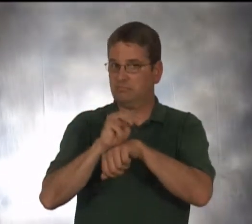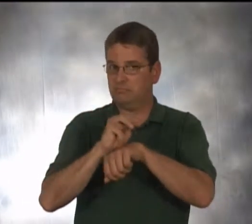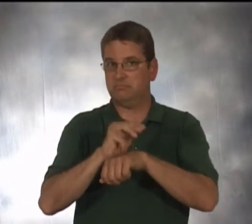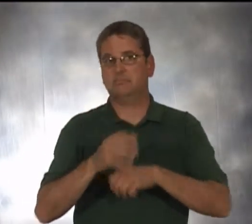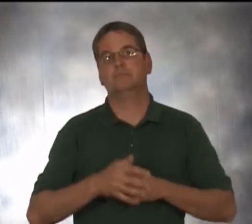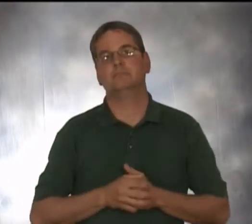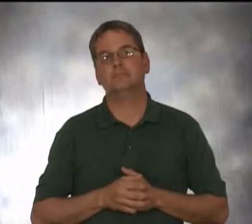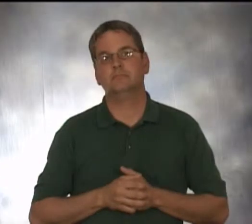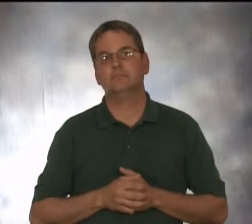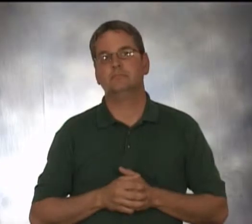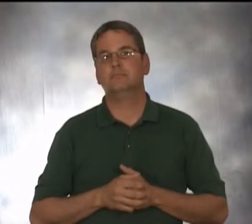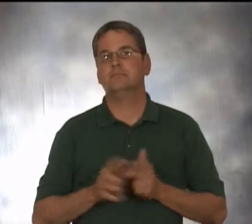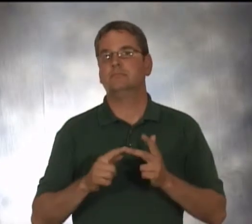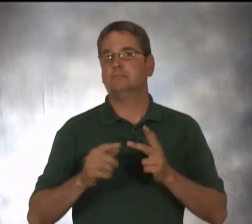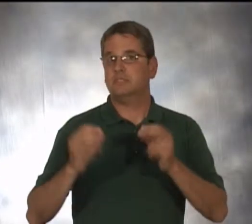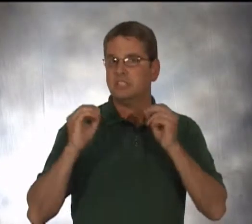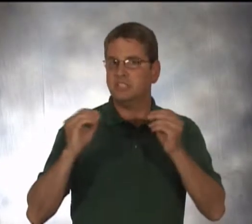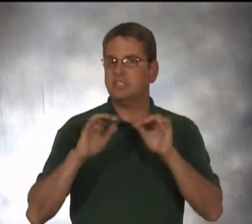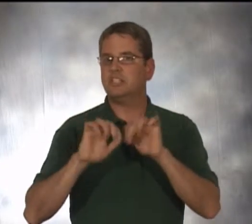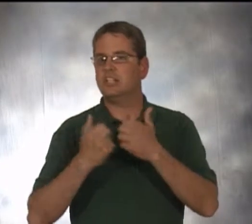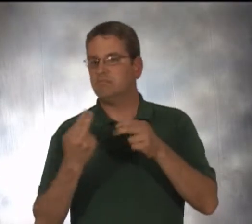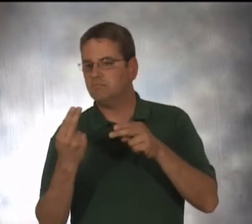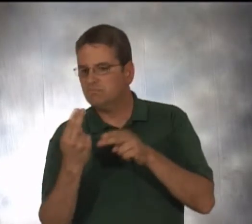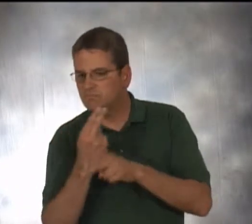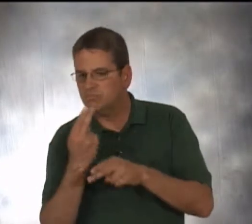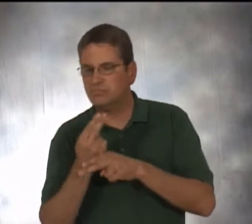teaching the use of assistive listening and alerting devices,